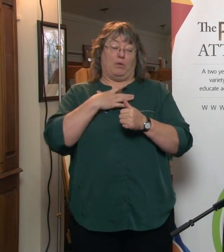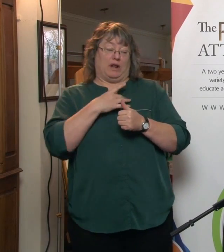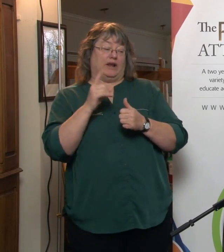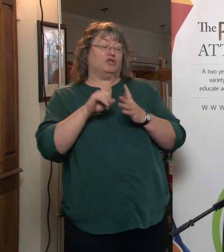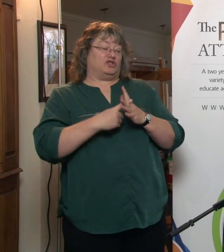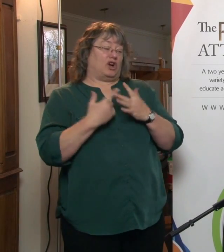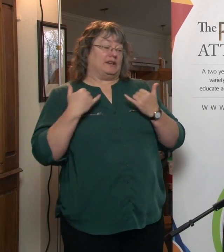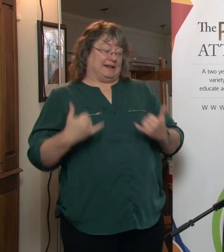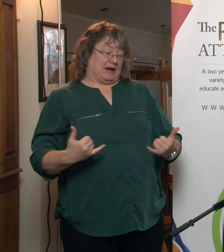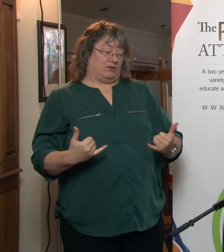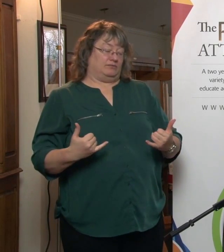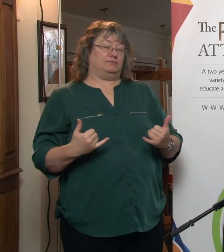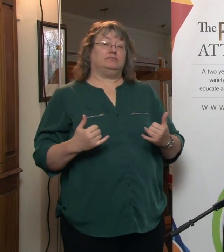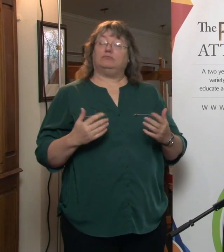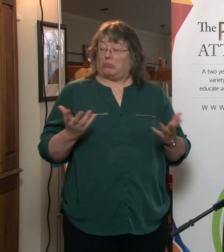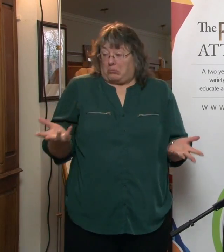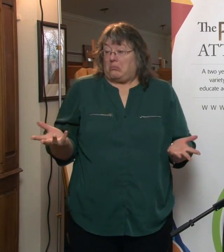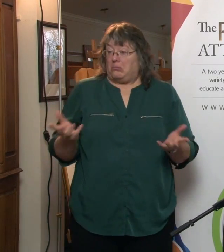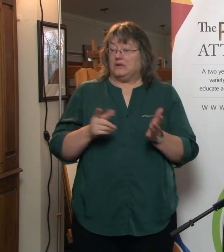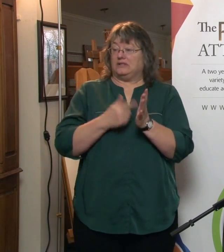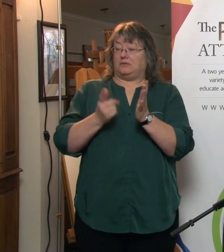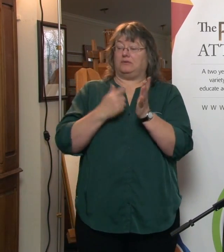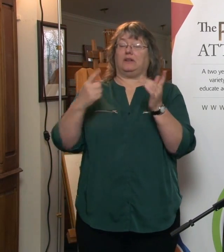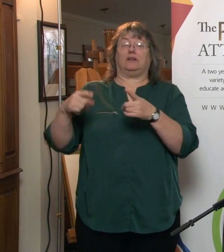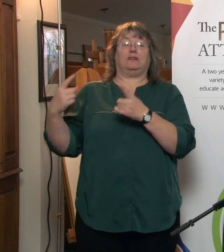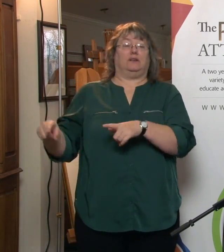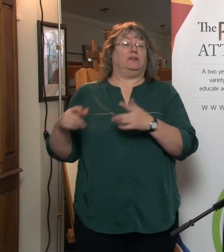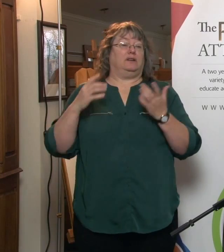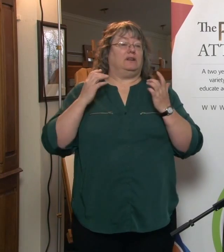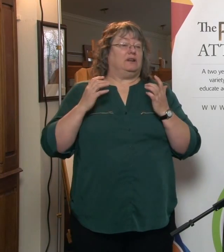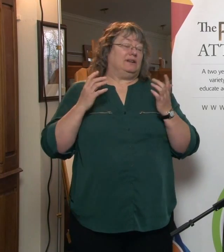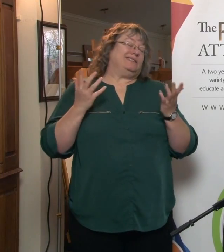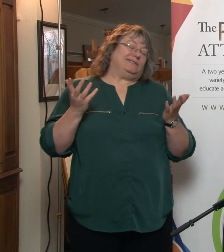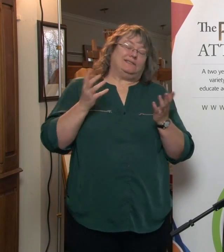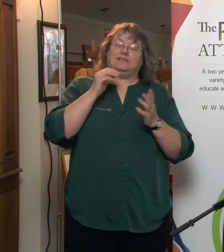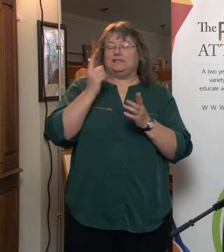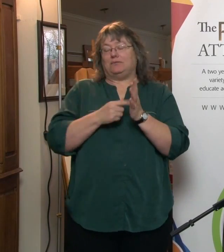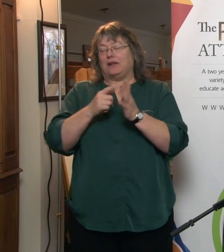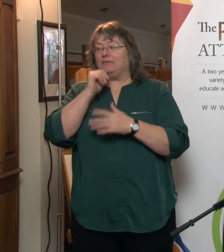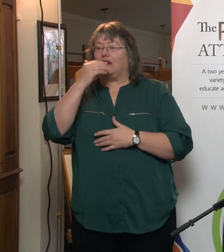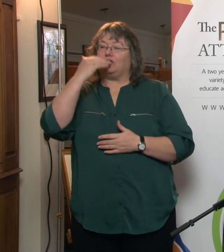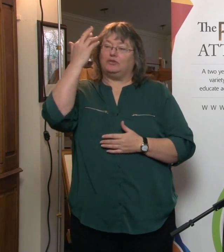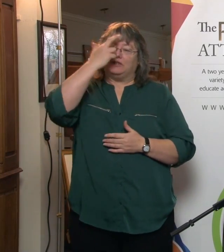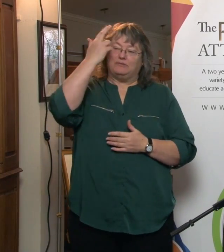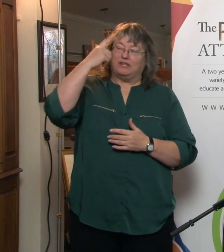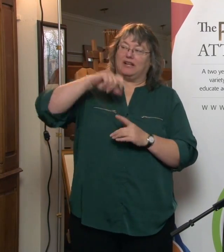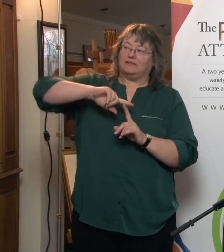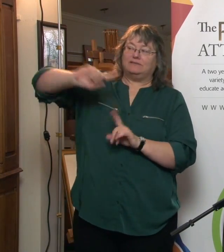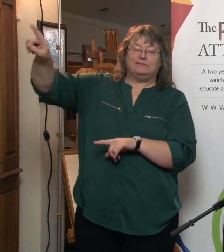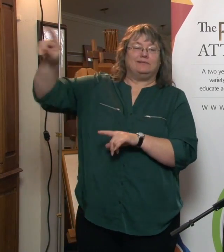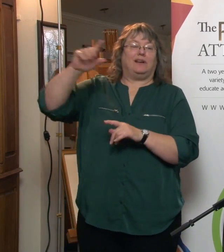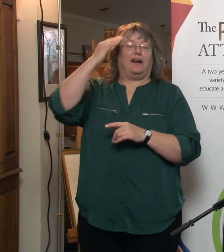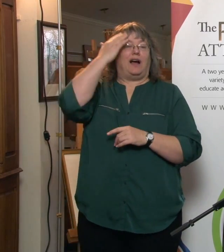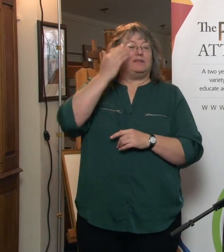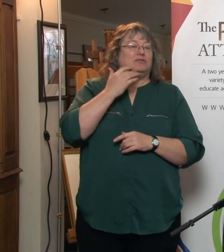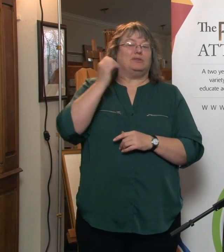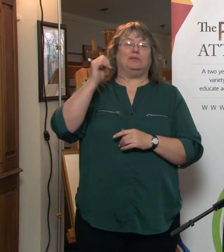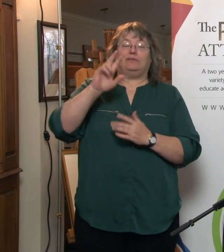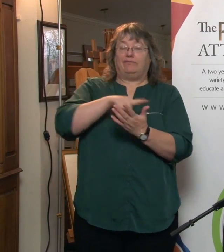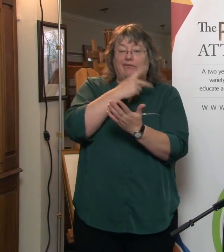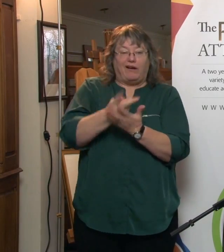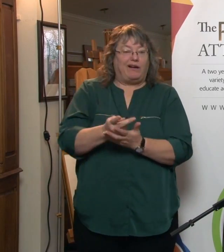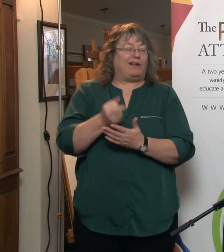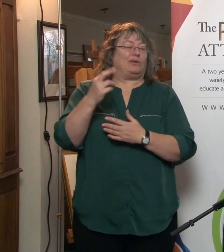start acting. And we often get that. Sometimes it's for a not so good reason. Someone's ended up in hospital. They're not well. They had a fall.